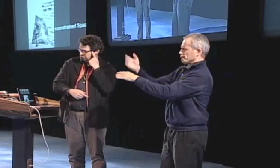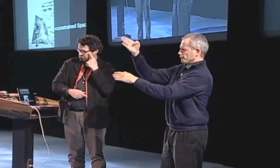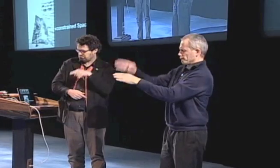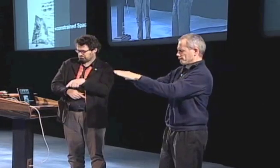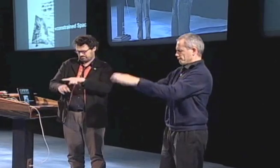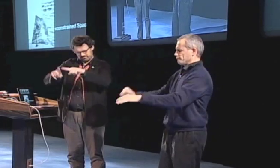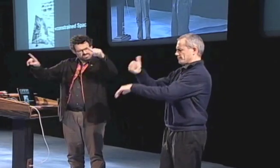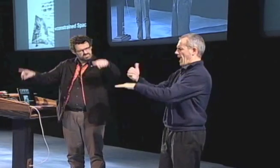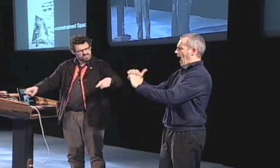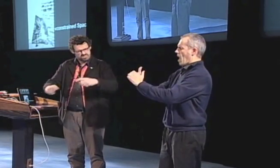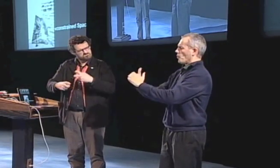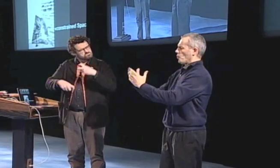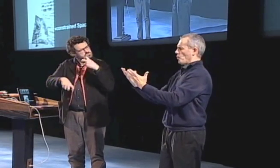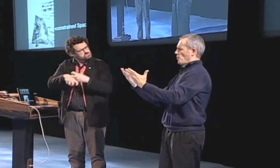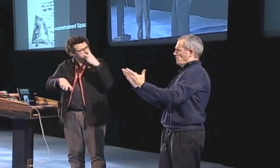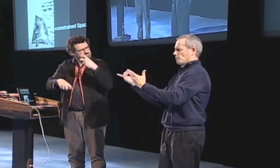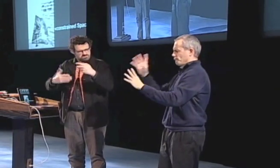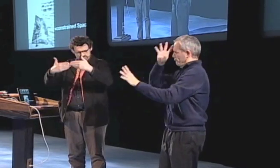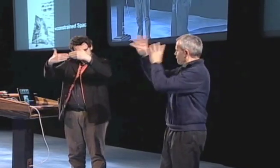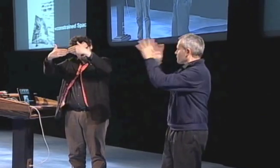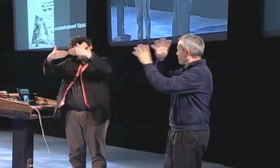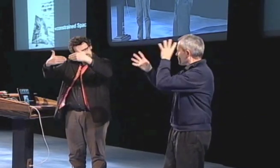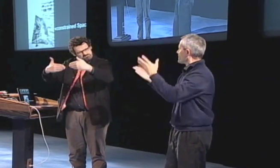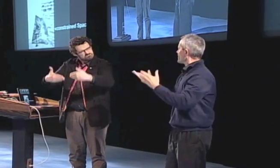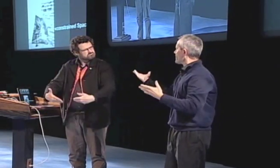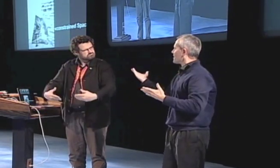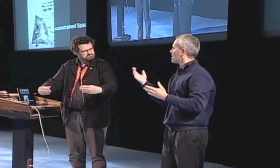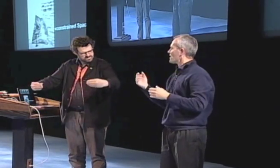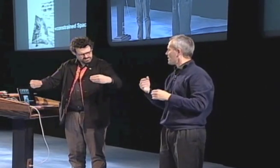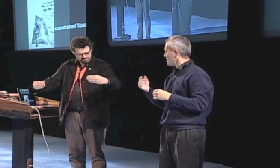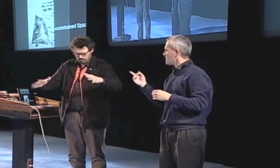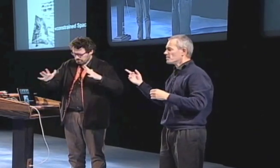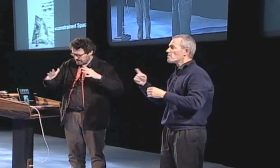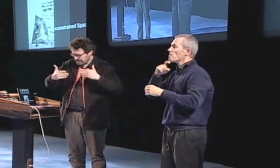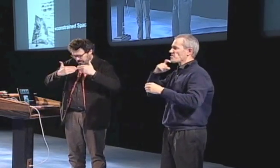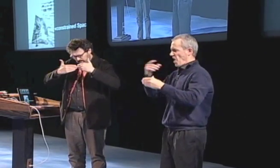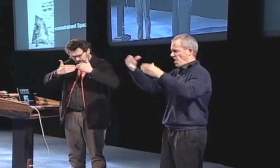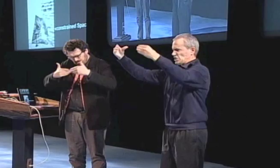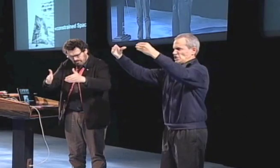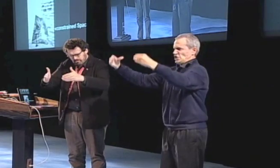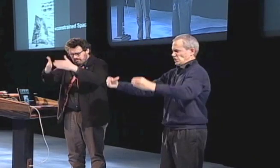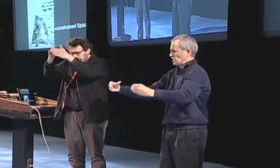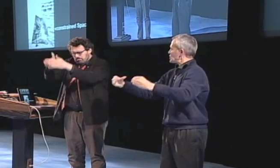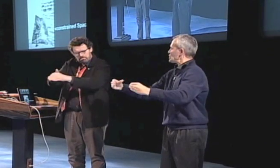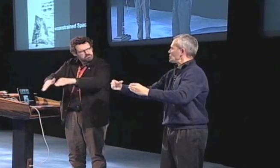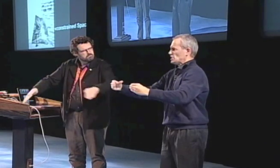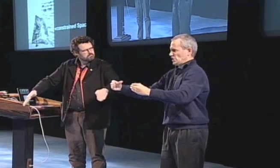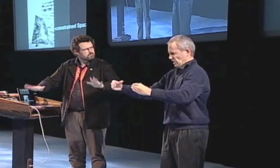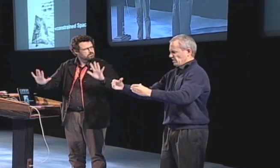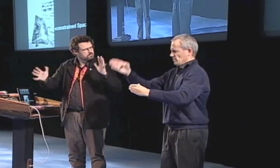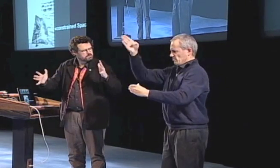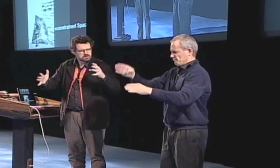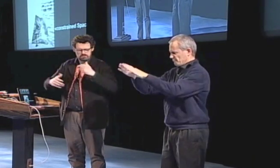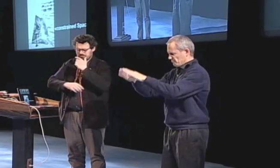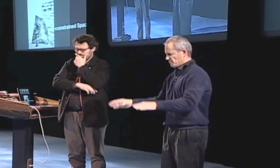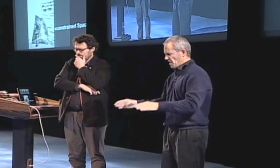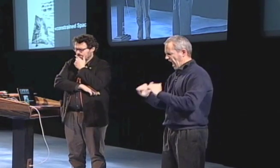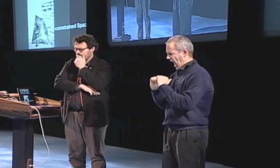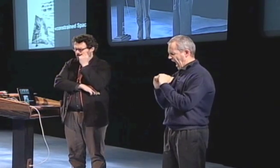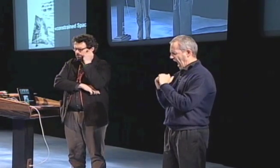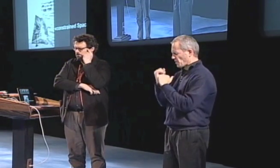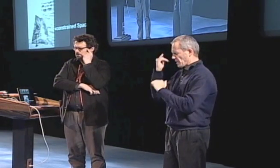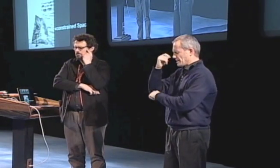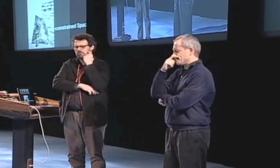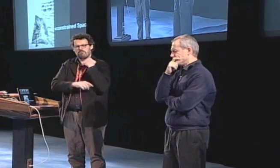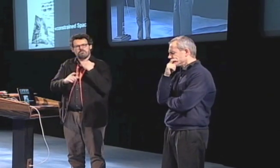I had the idea to make this sculpture. The metal was a thick piece of